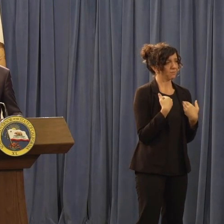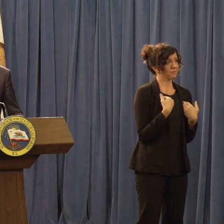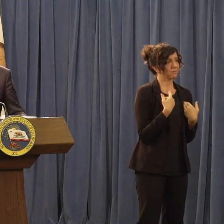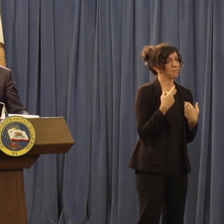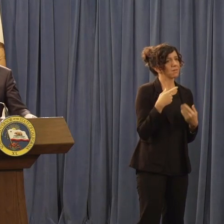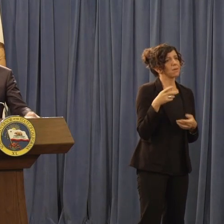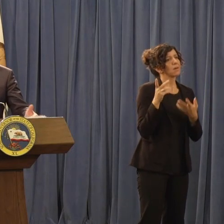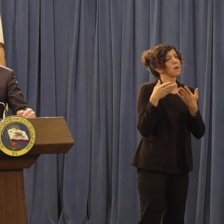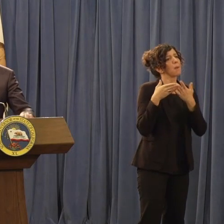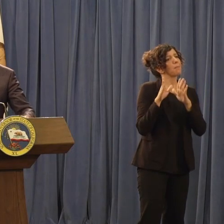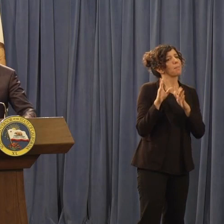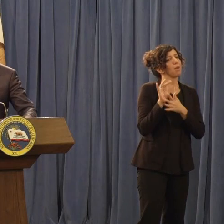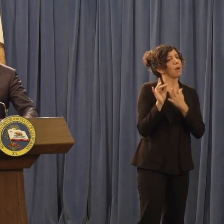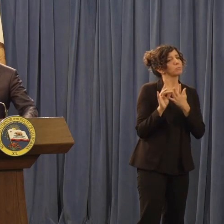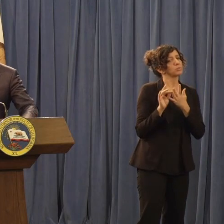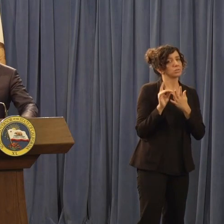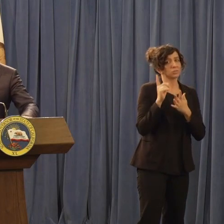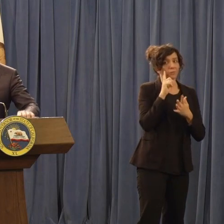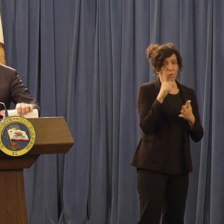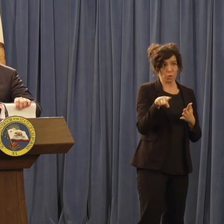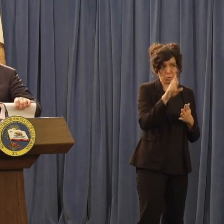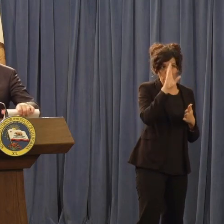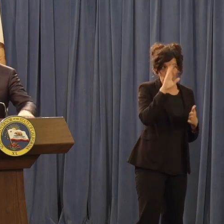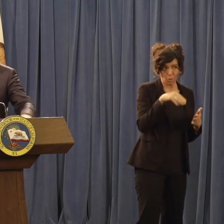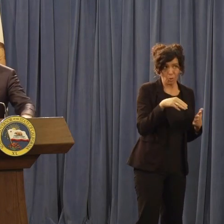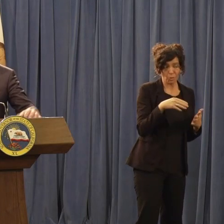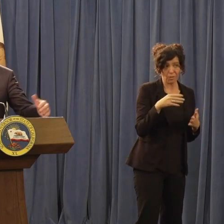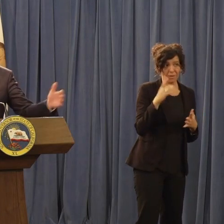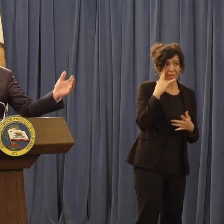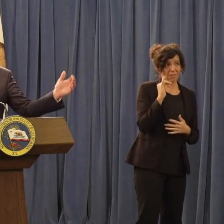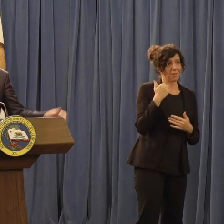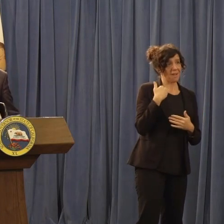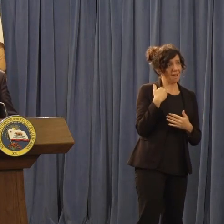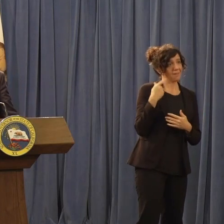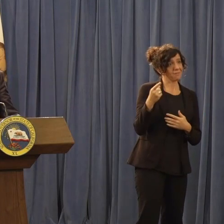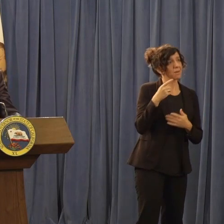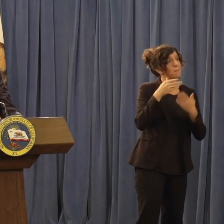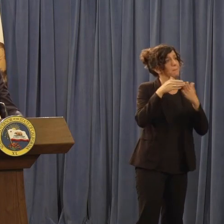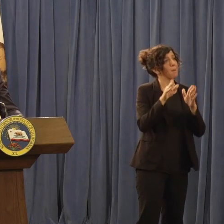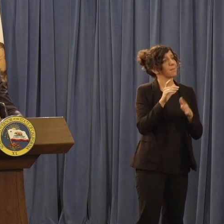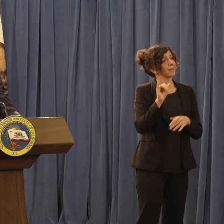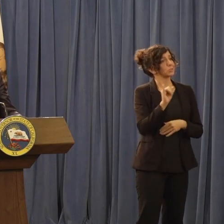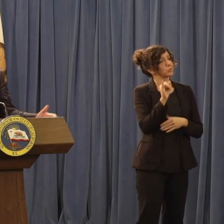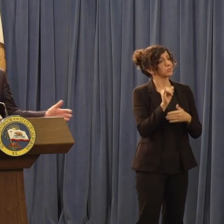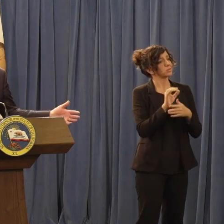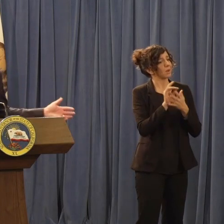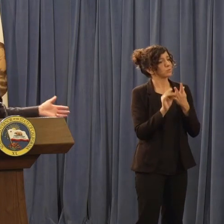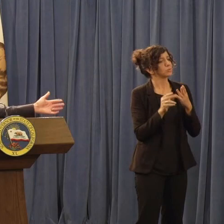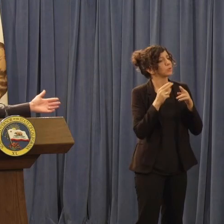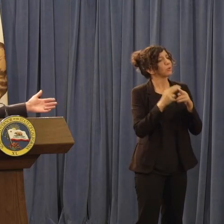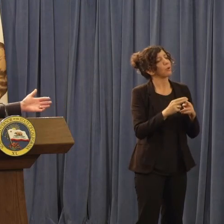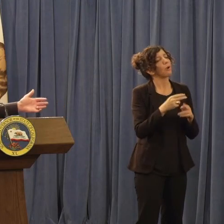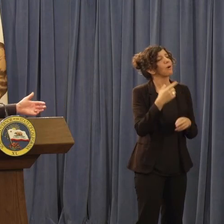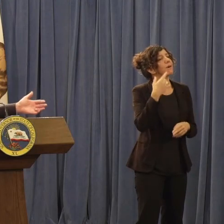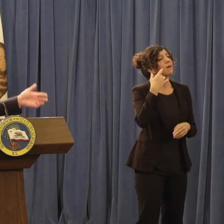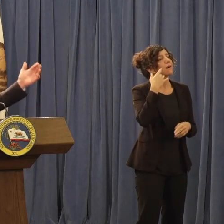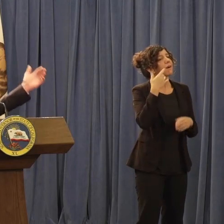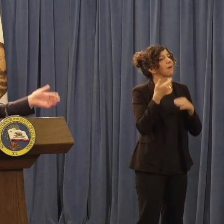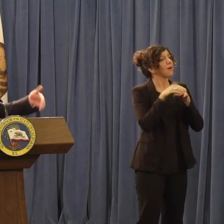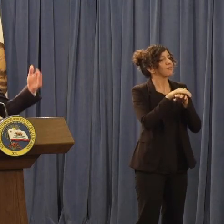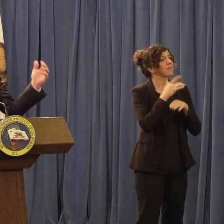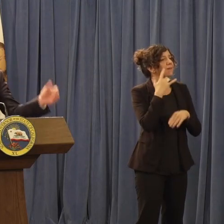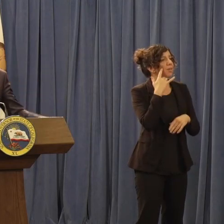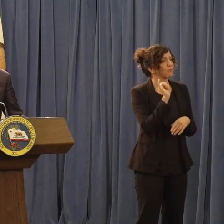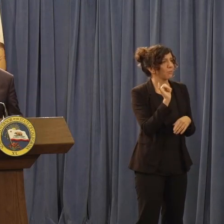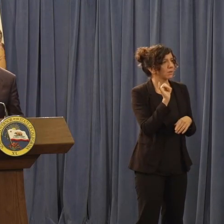Just so folks know, California has a public option. It's called Color California. It has public health plans, Color